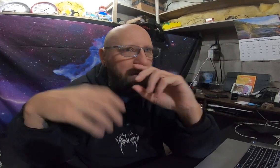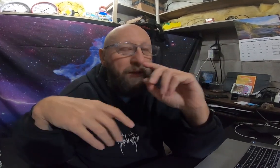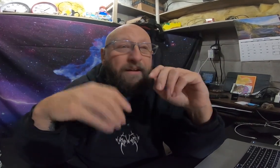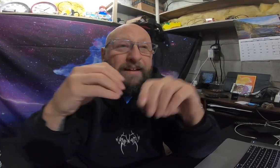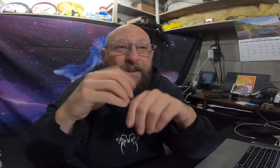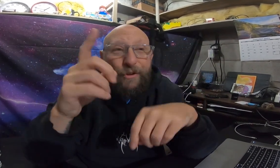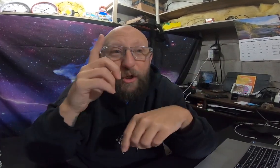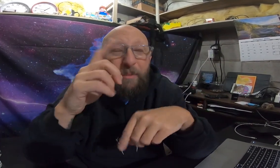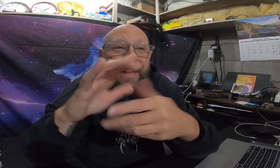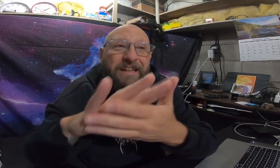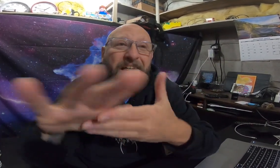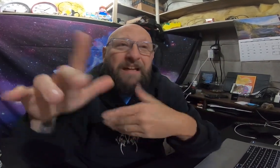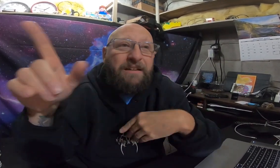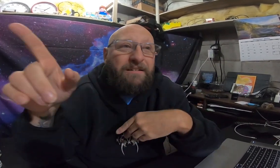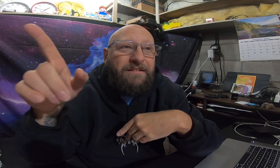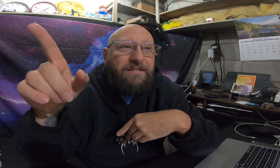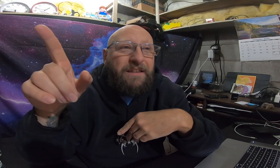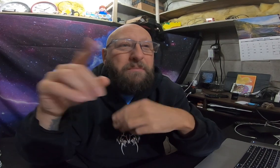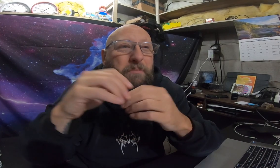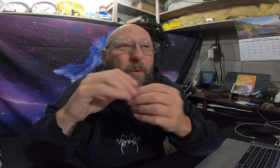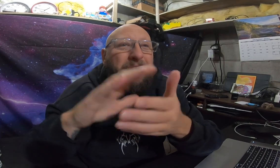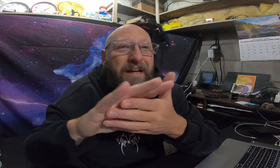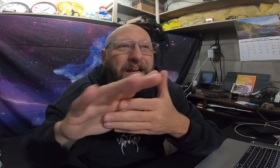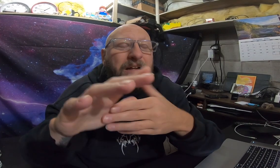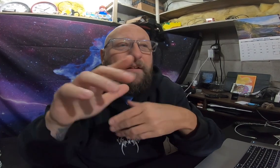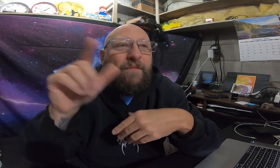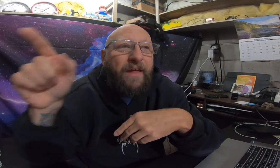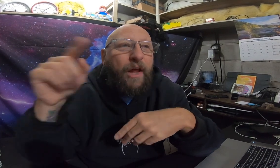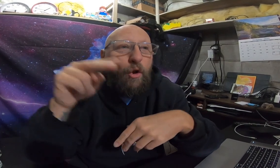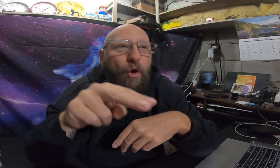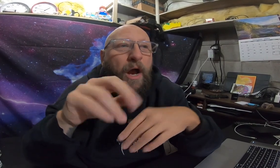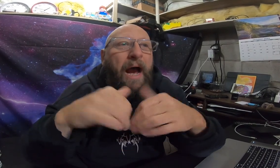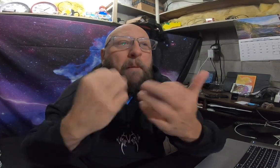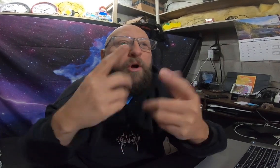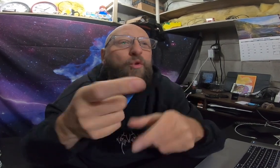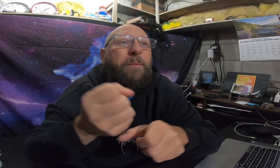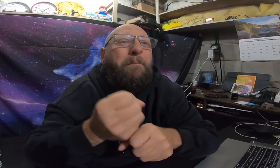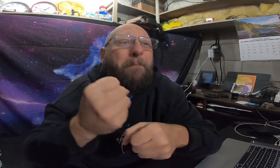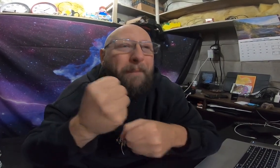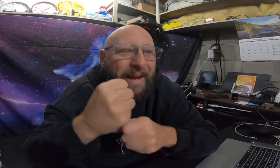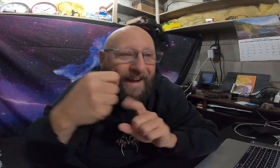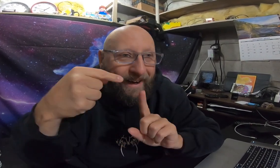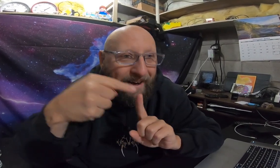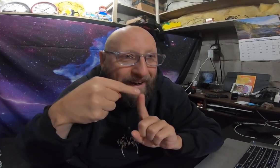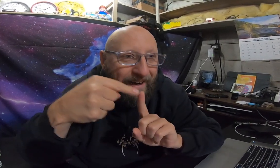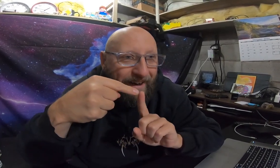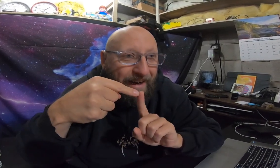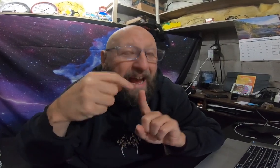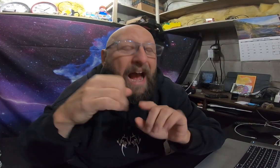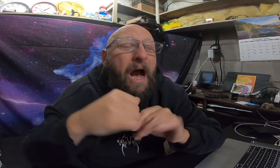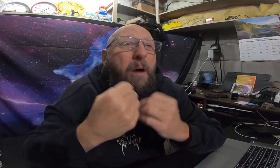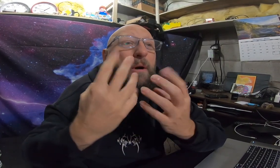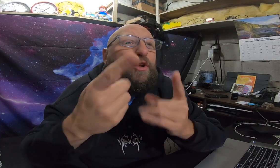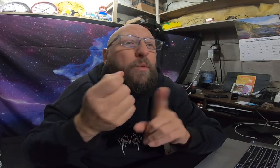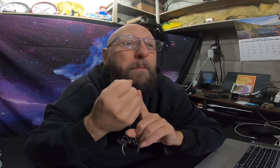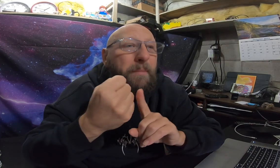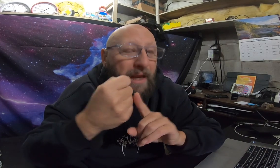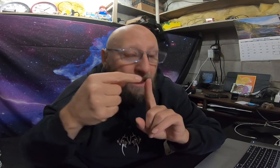it's generally it's nice it's more than nice they look how much you make how much you make